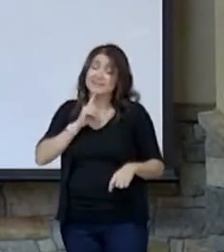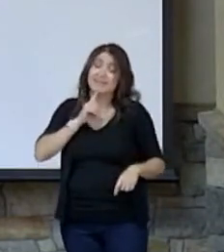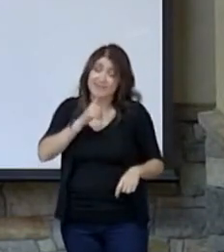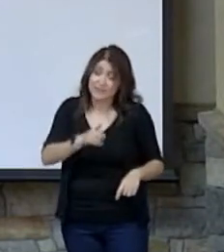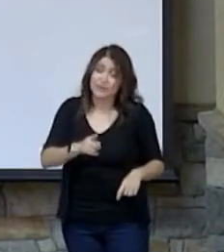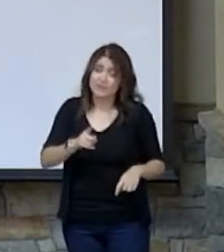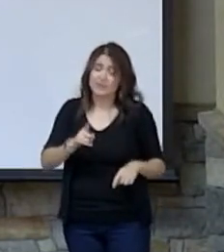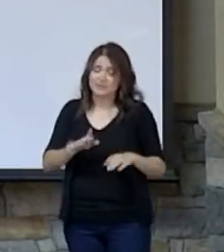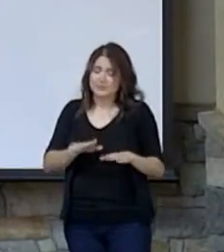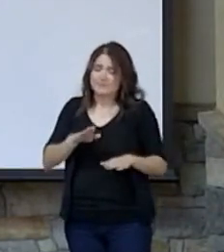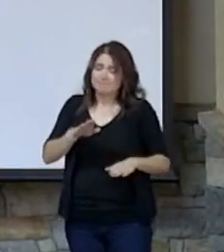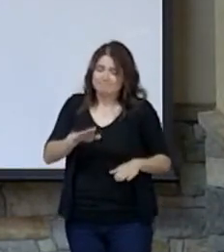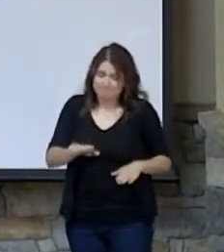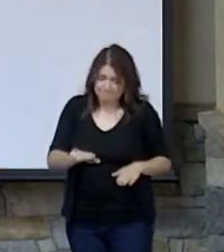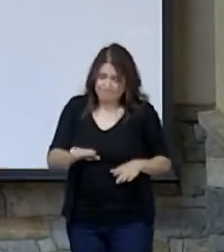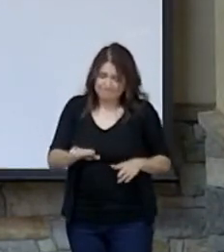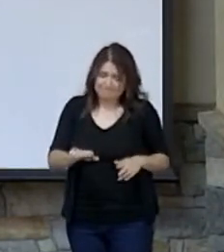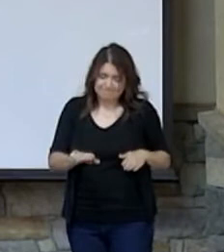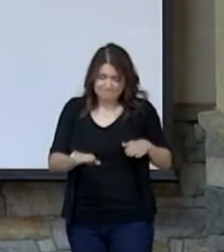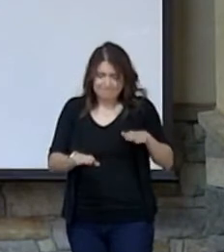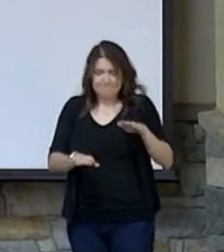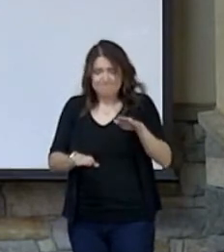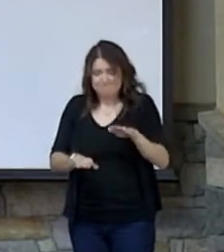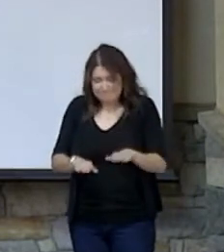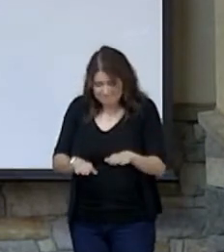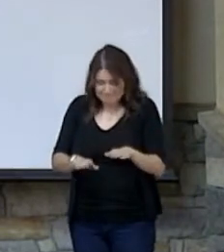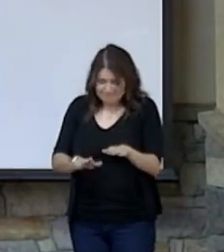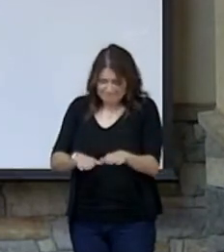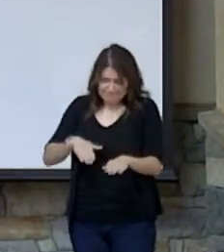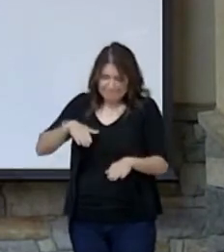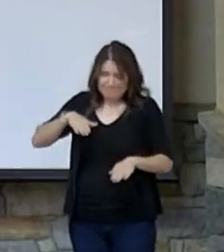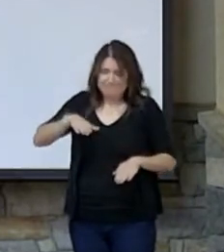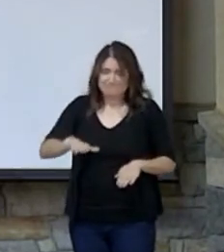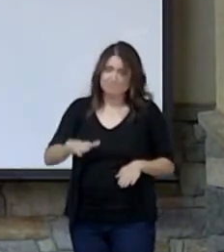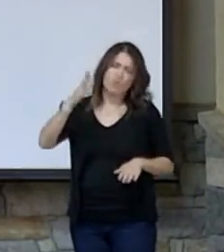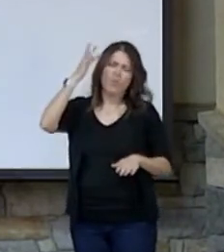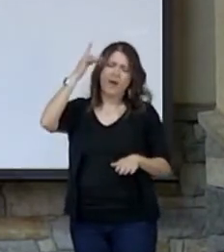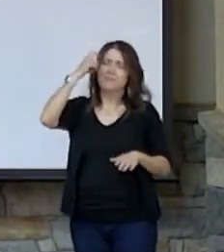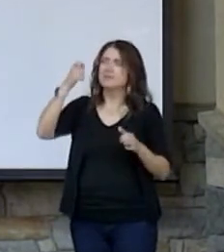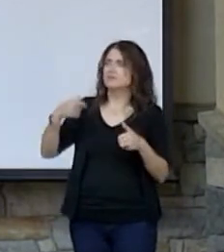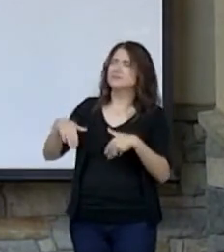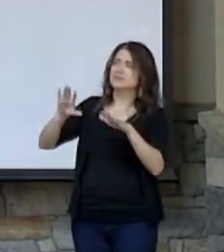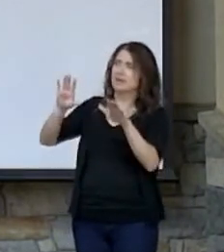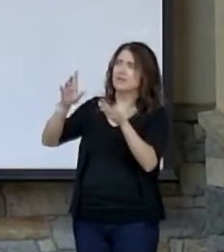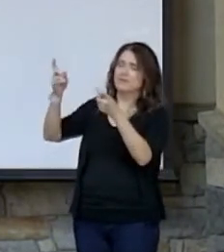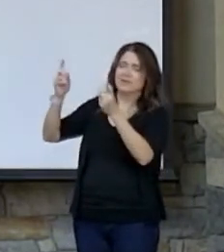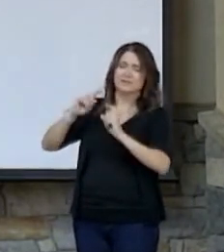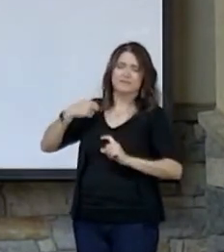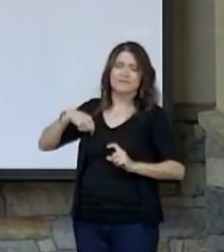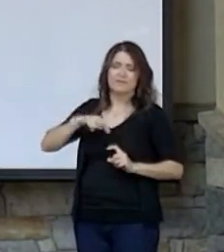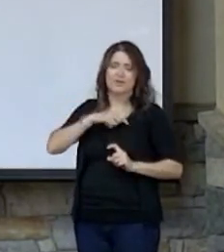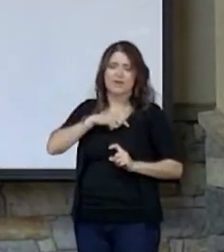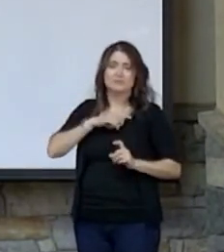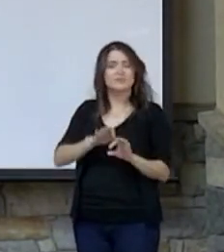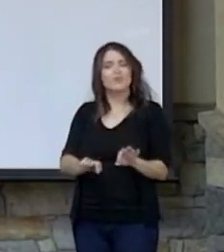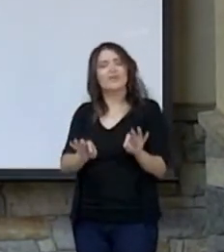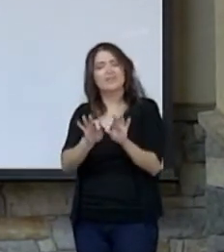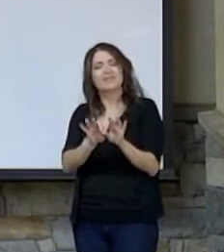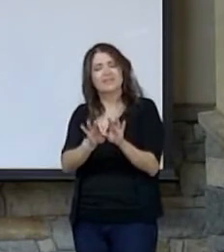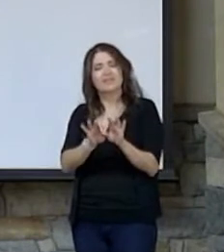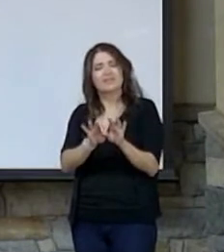front of the other. Why? Because the sacrifice that was given for us is worth it.